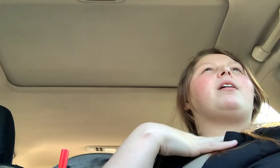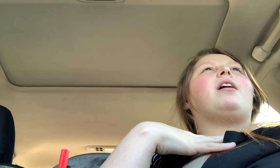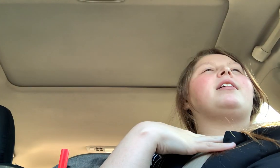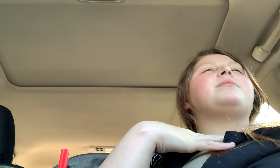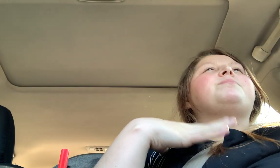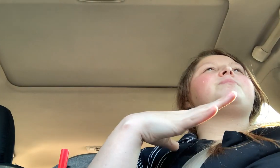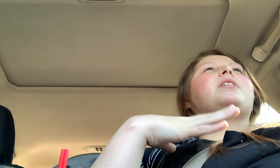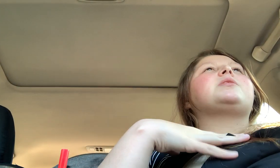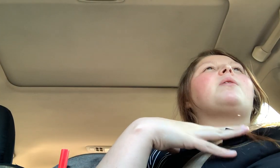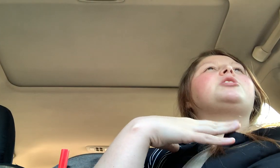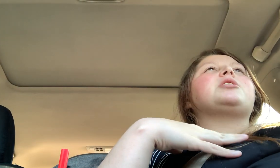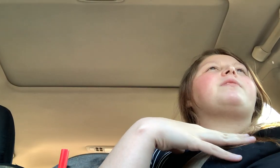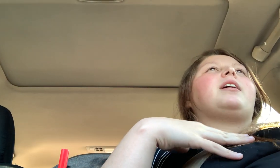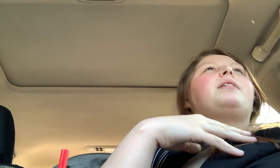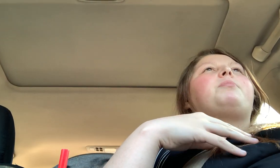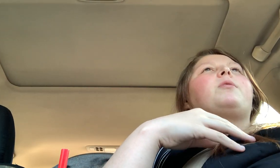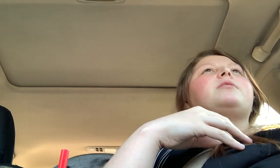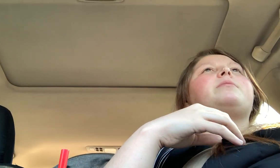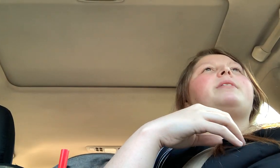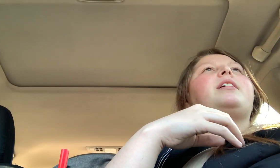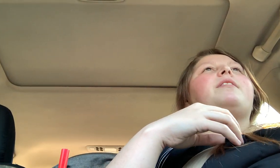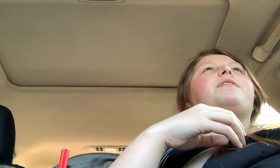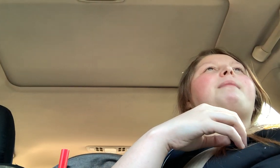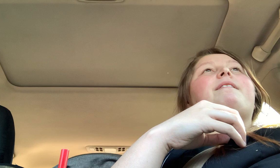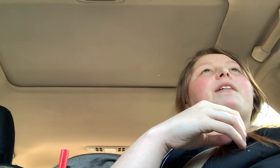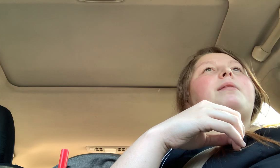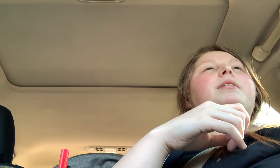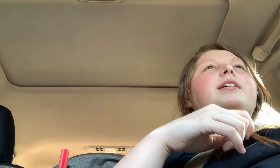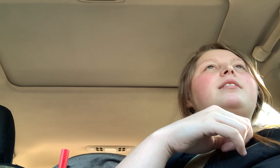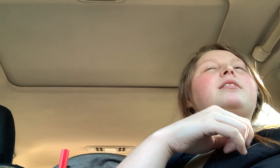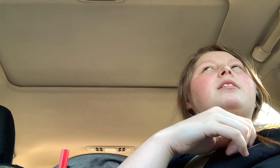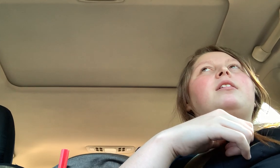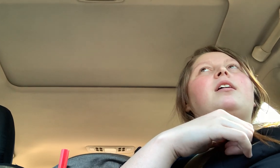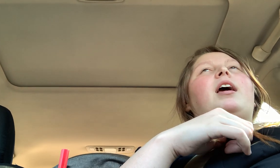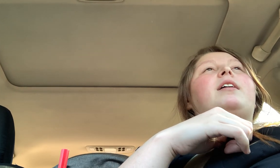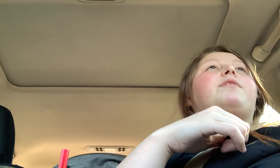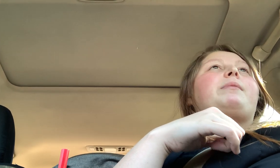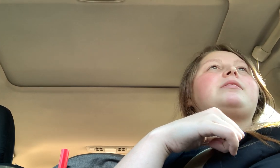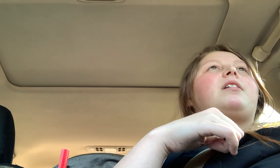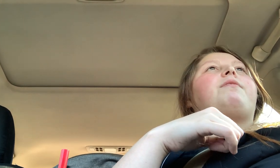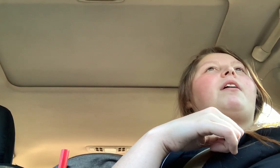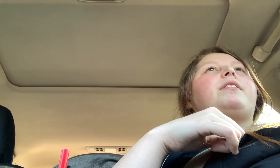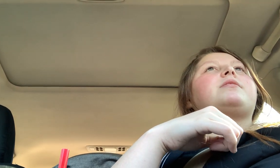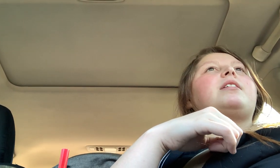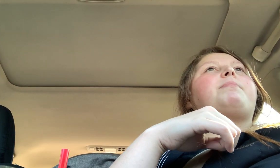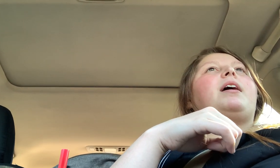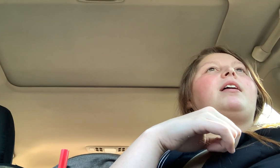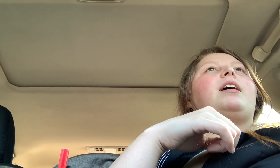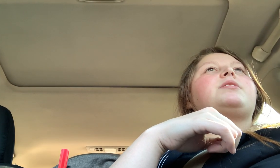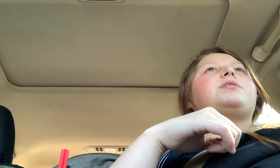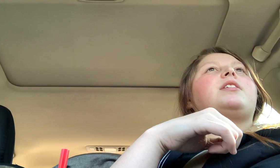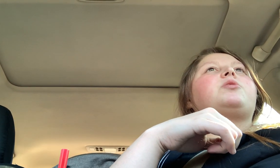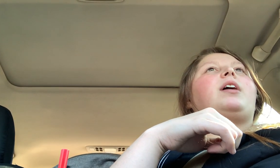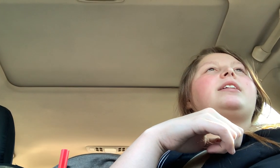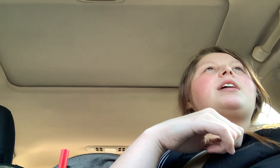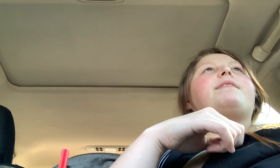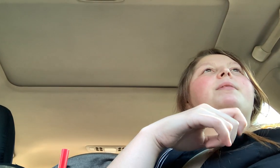on. So it's just very important to me for my family and for myself obviously, but it's, it's great to have that